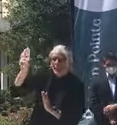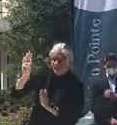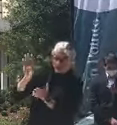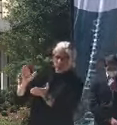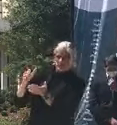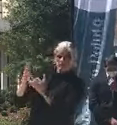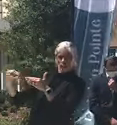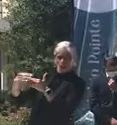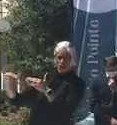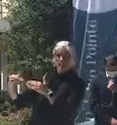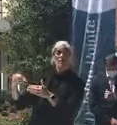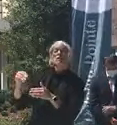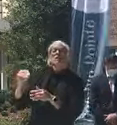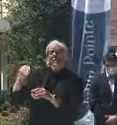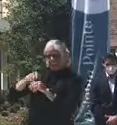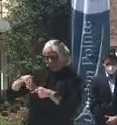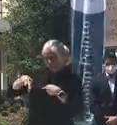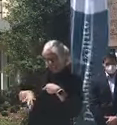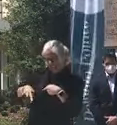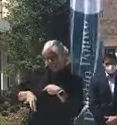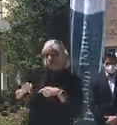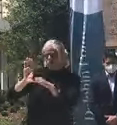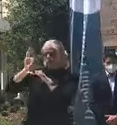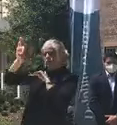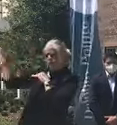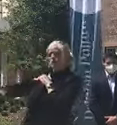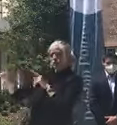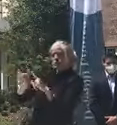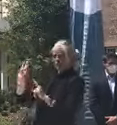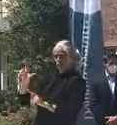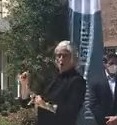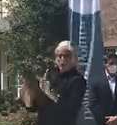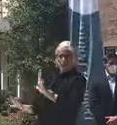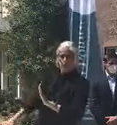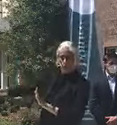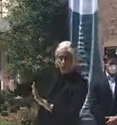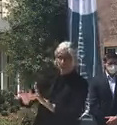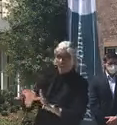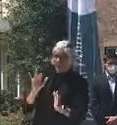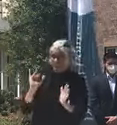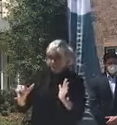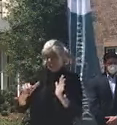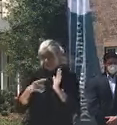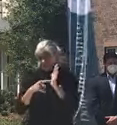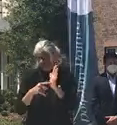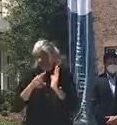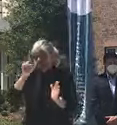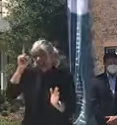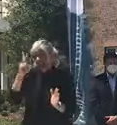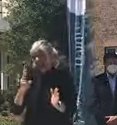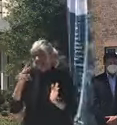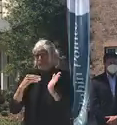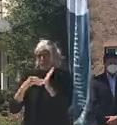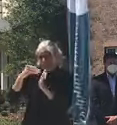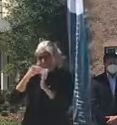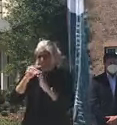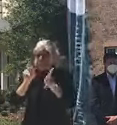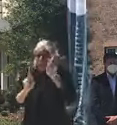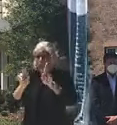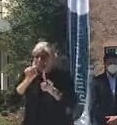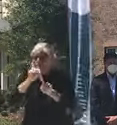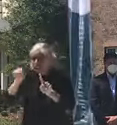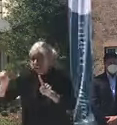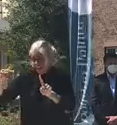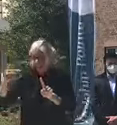benefits to Floridians. That represents roughly half a million individual claimants that have been paid